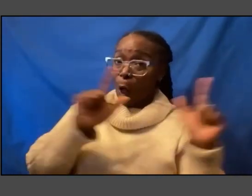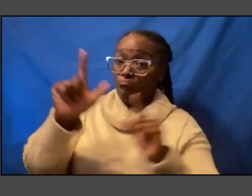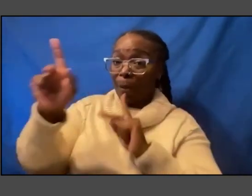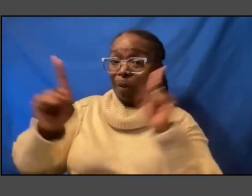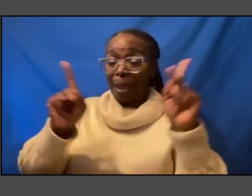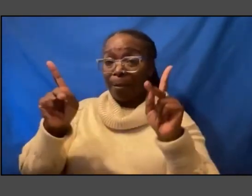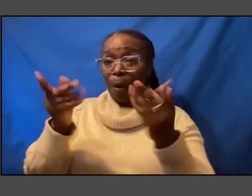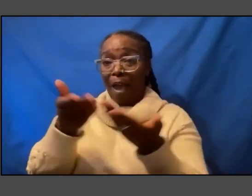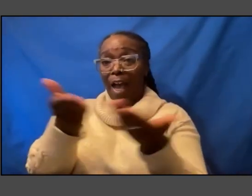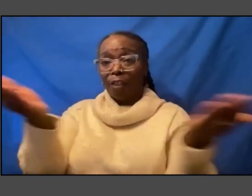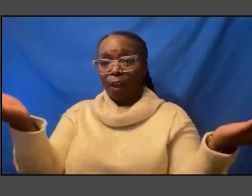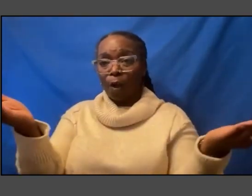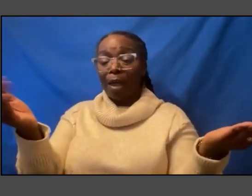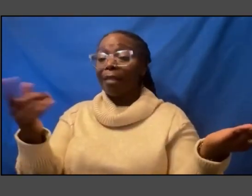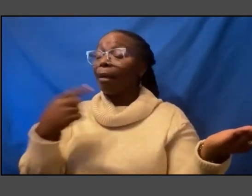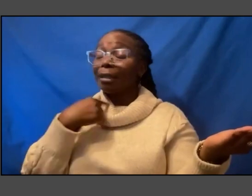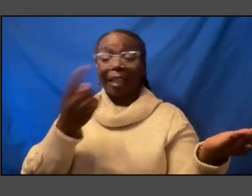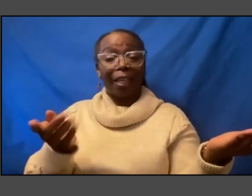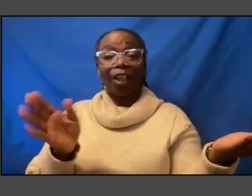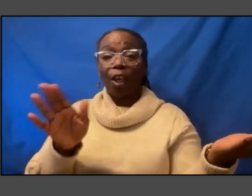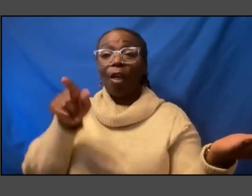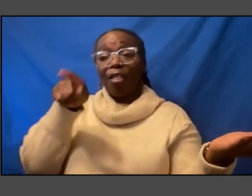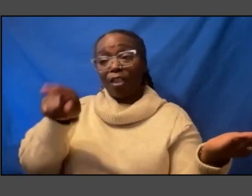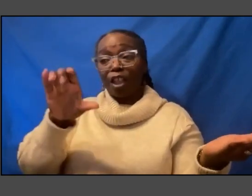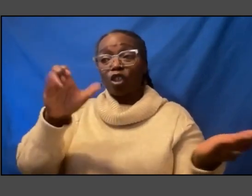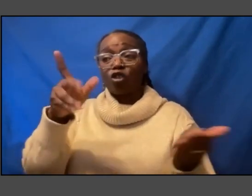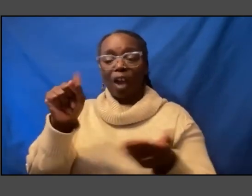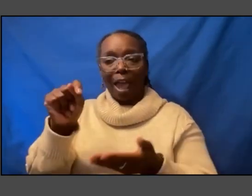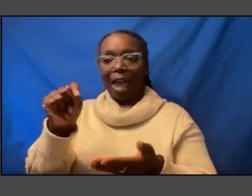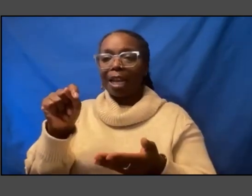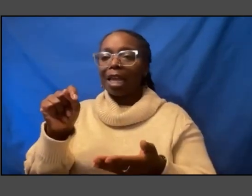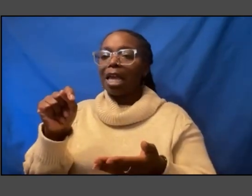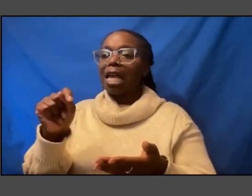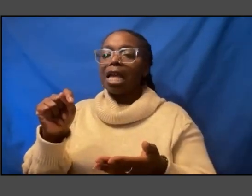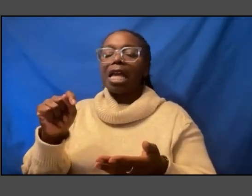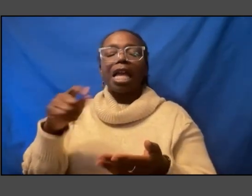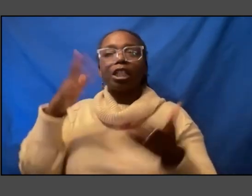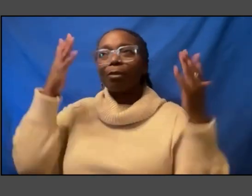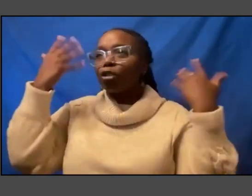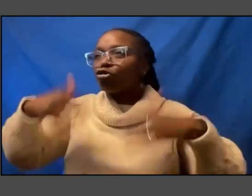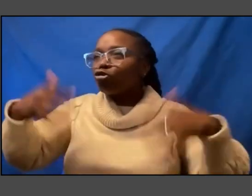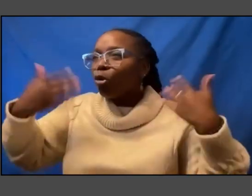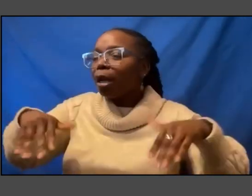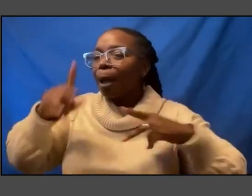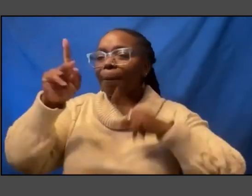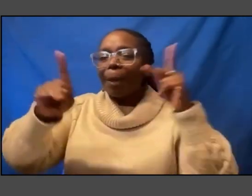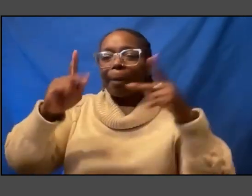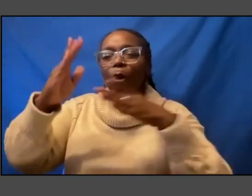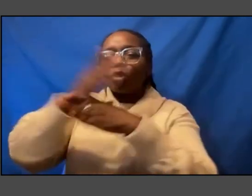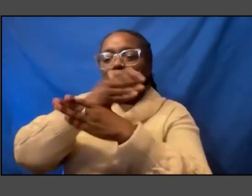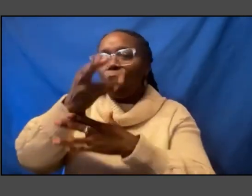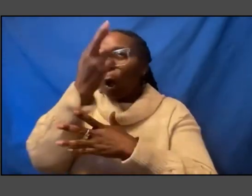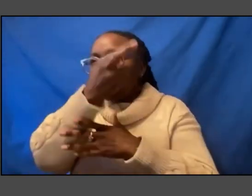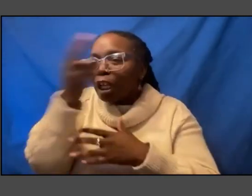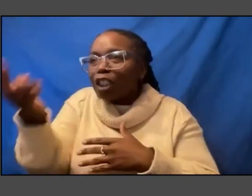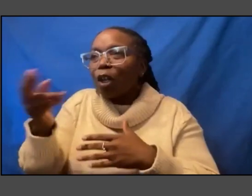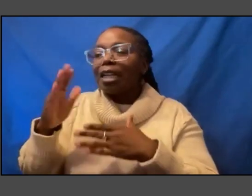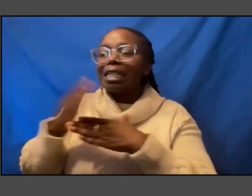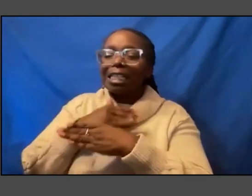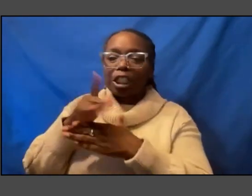you this chat has been extraordinary people are sharing resources sharing links asking more questions